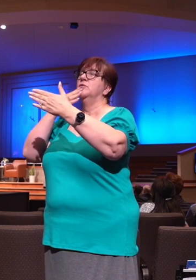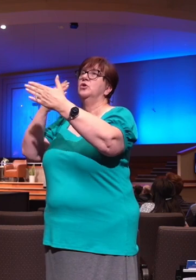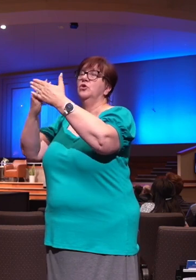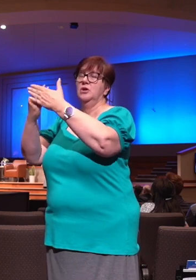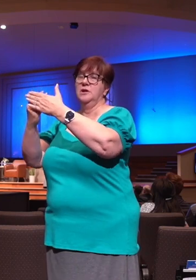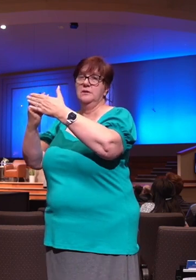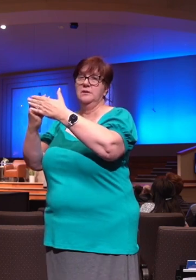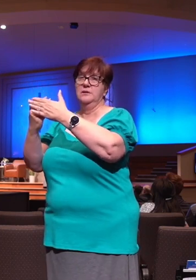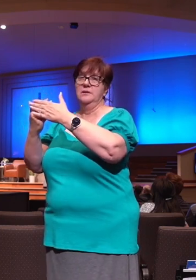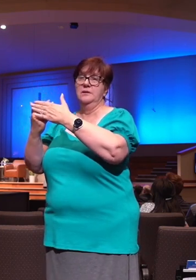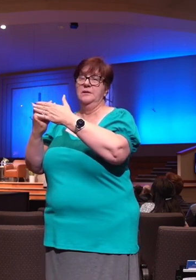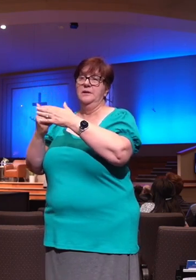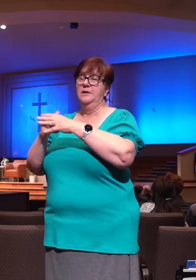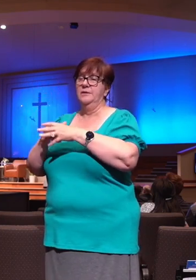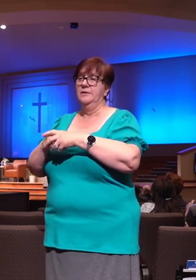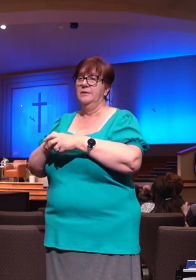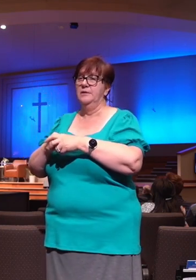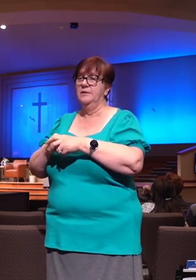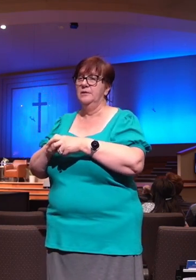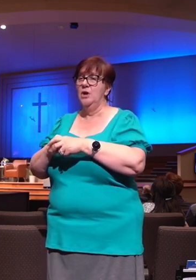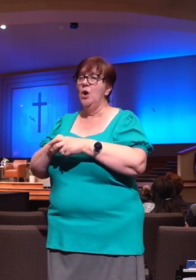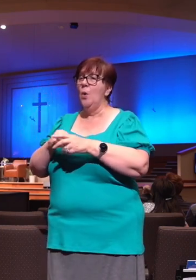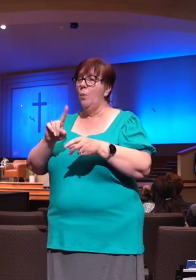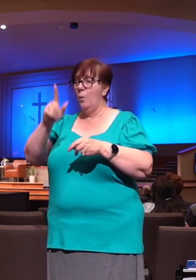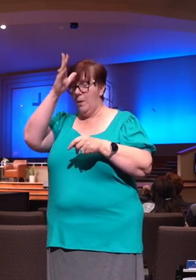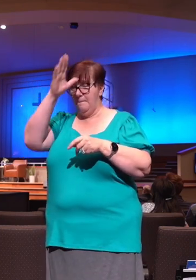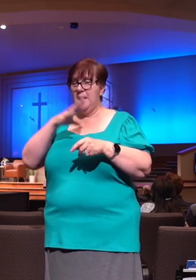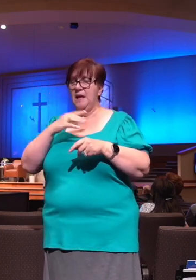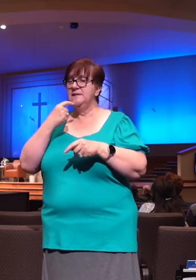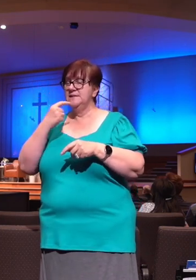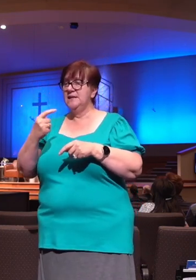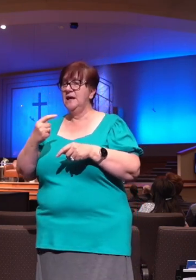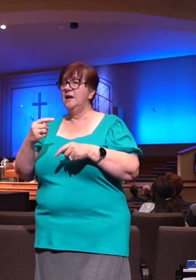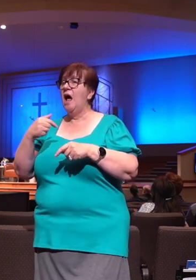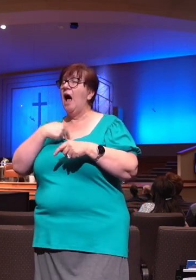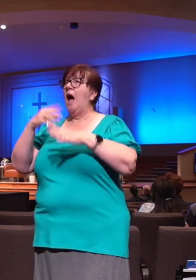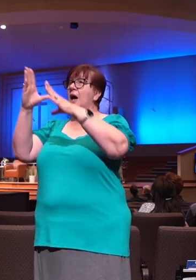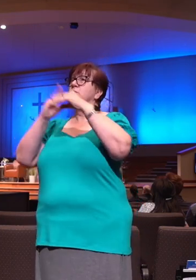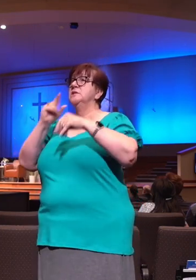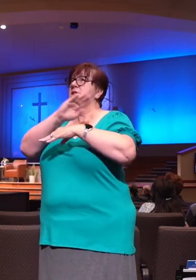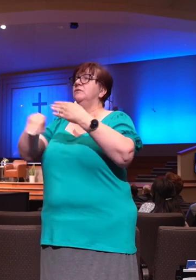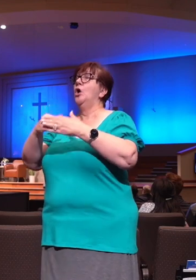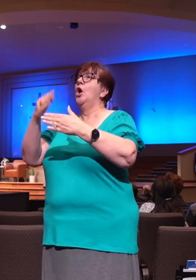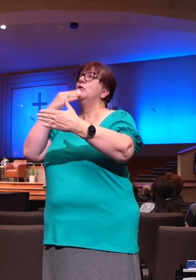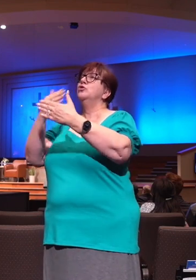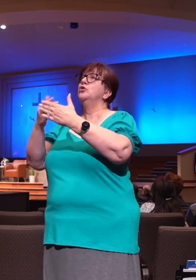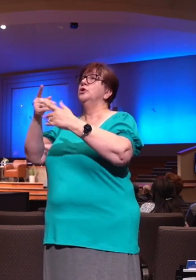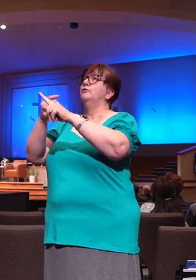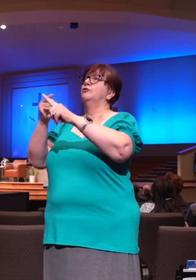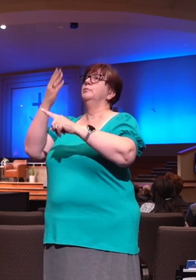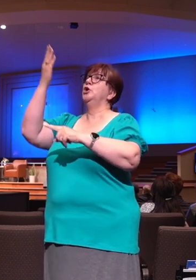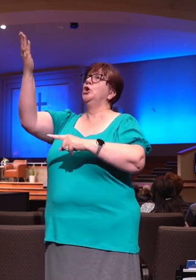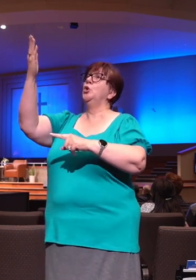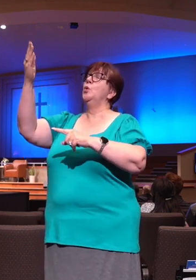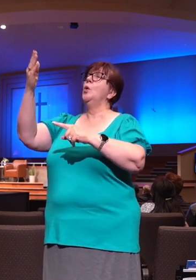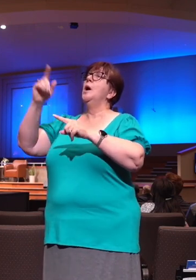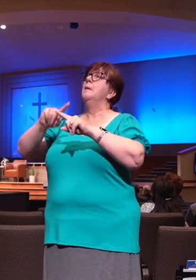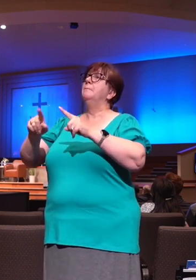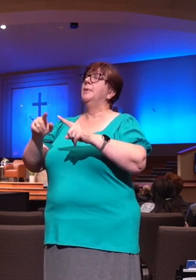one time, I receive all good from thee, but no good can I return to thee. Wherefore, I acknowledge thee to be